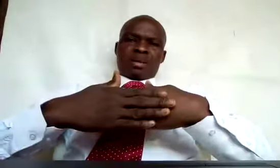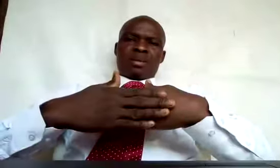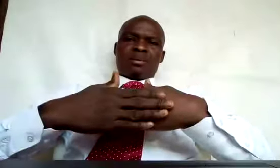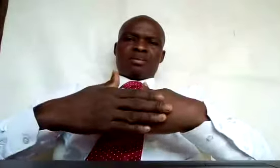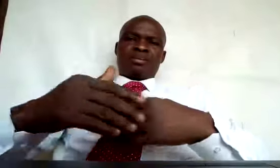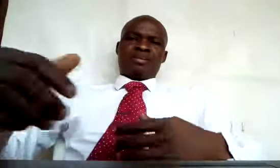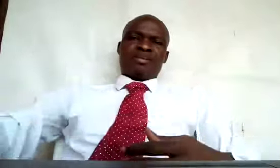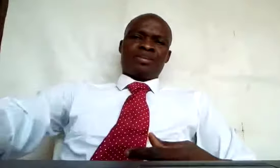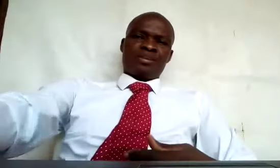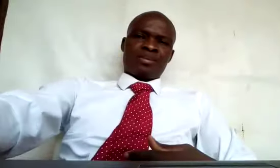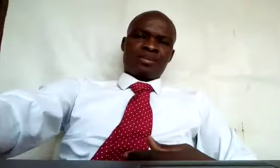you bit let's seconds, ...yeah,